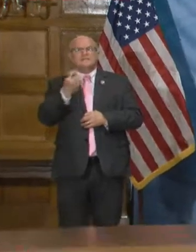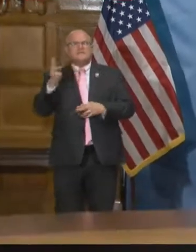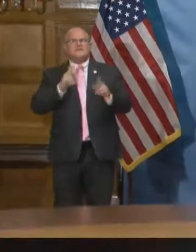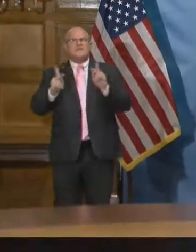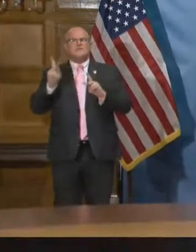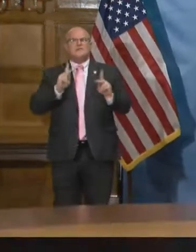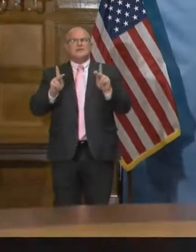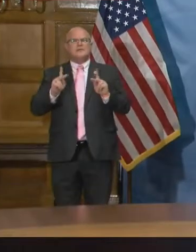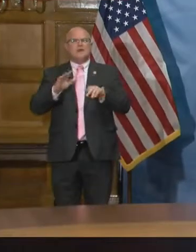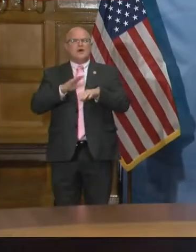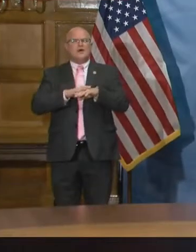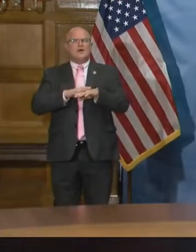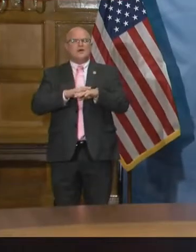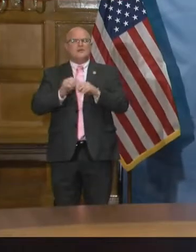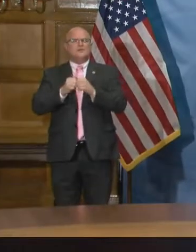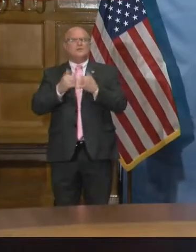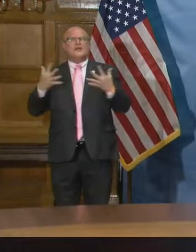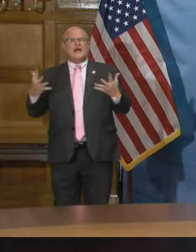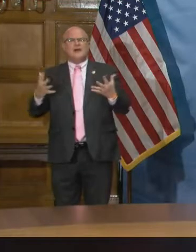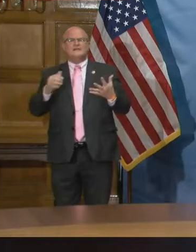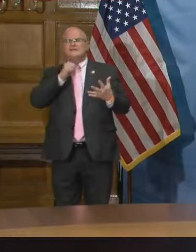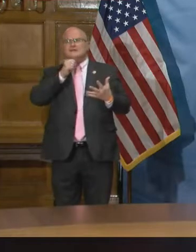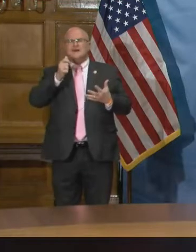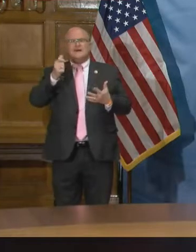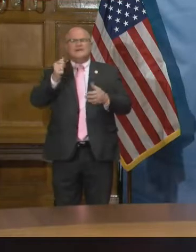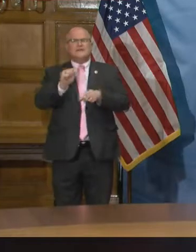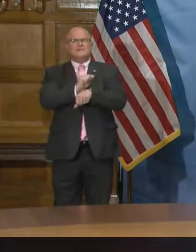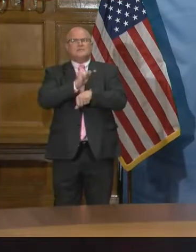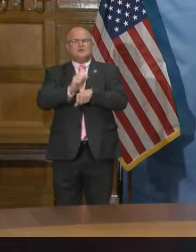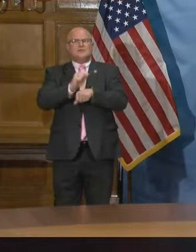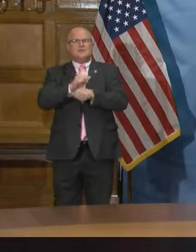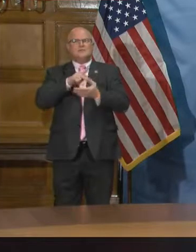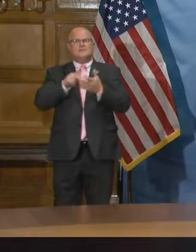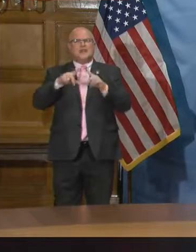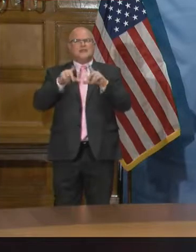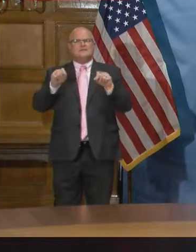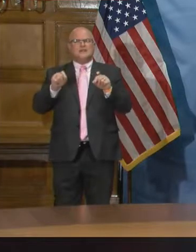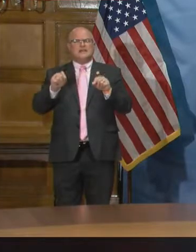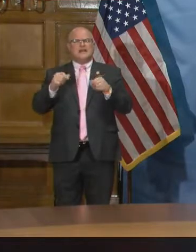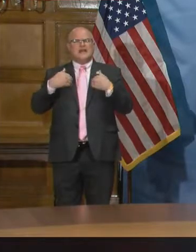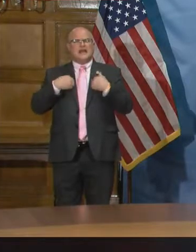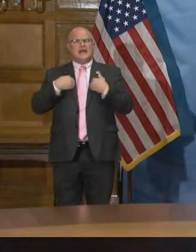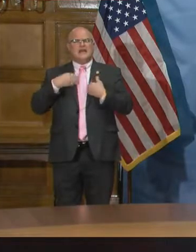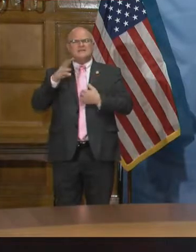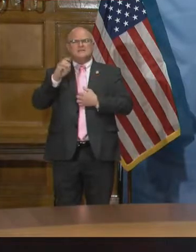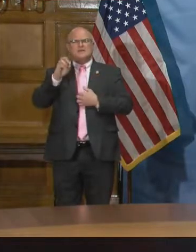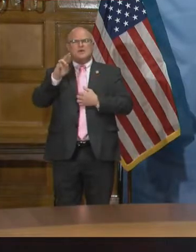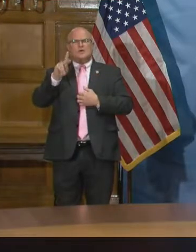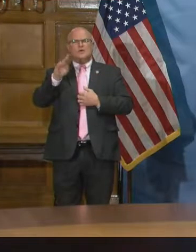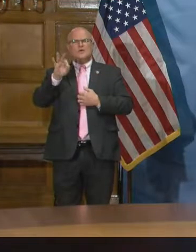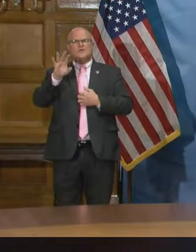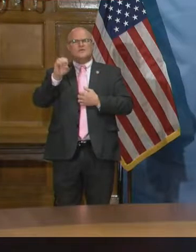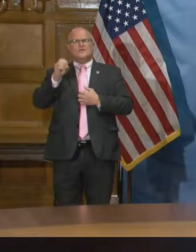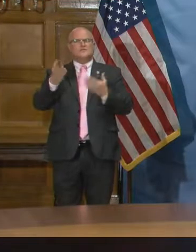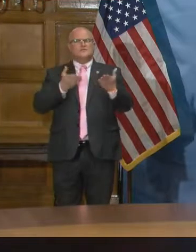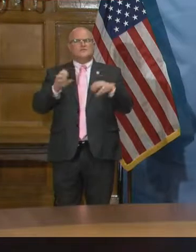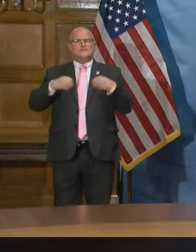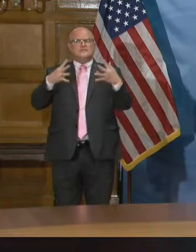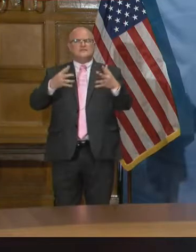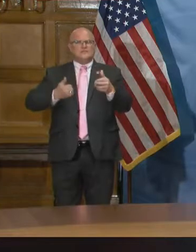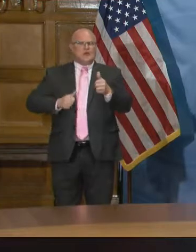weeks without unemployment paychecks. I was wondering, has the Department of Workforce Services given you an update on what may be happening there?